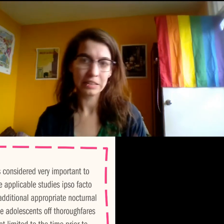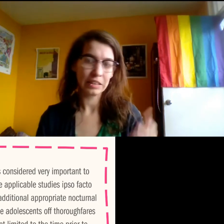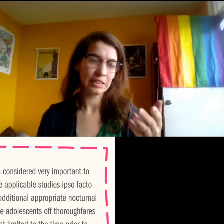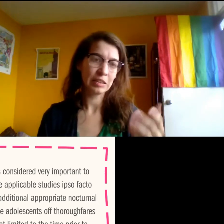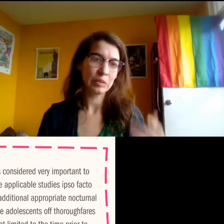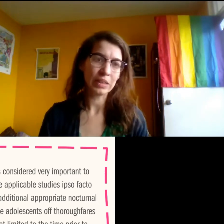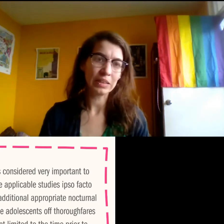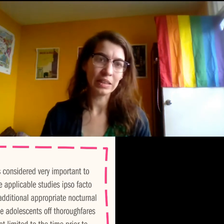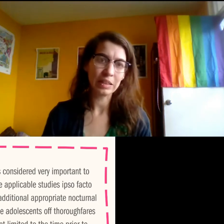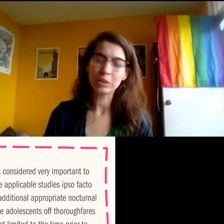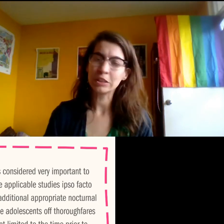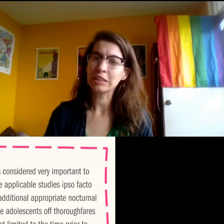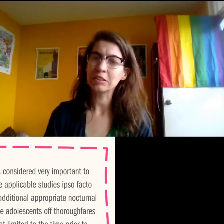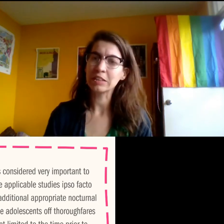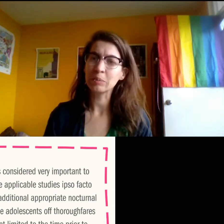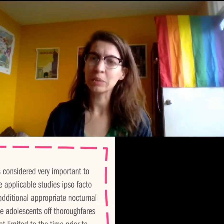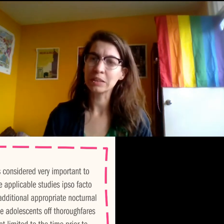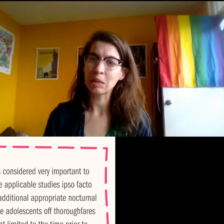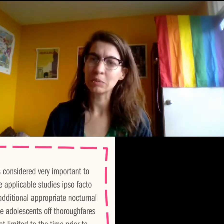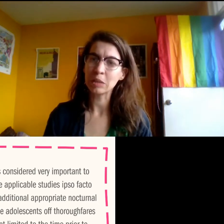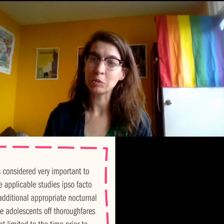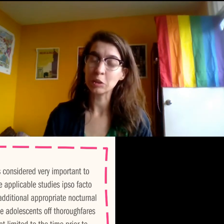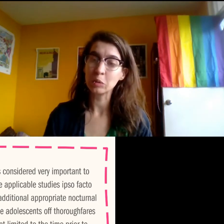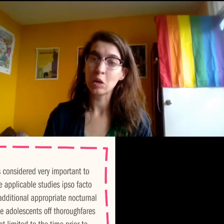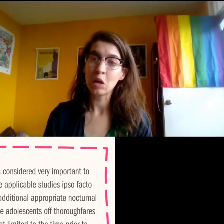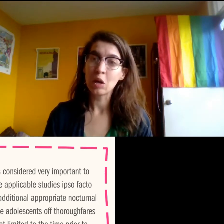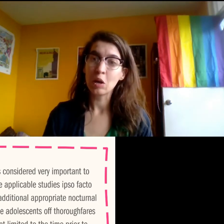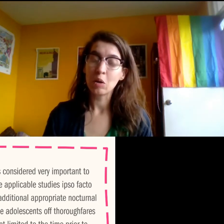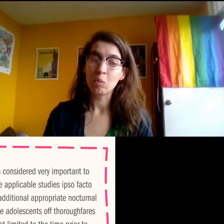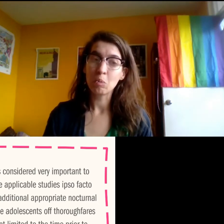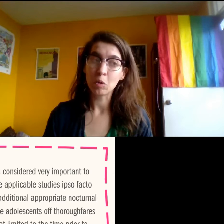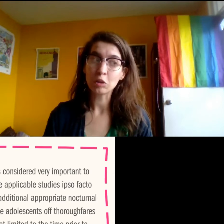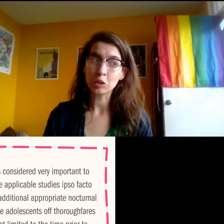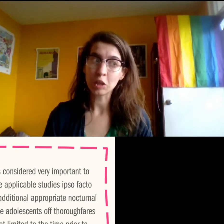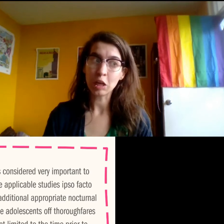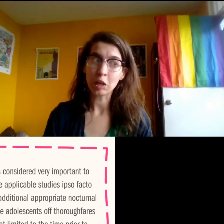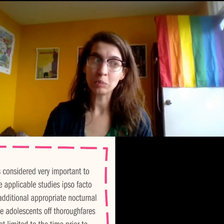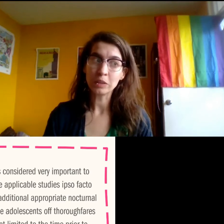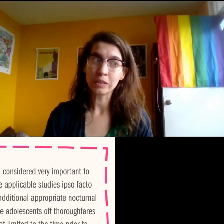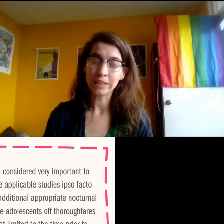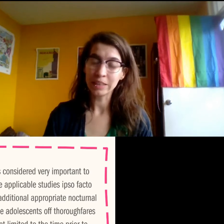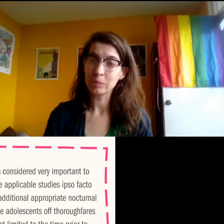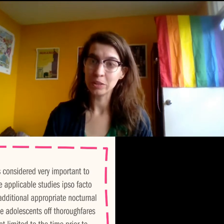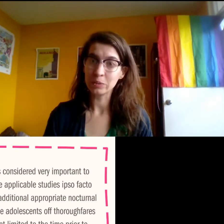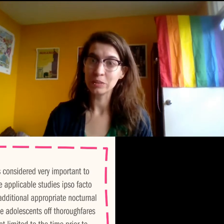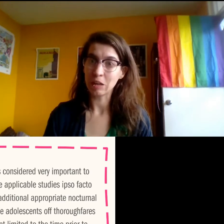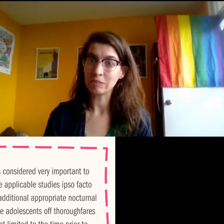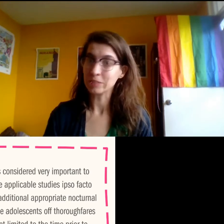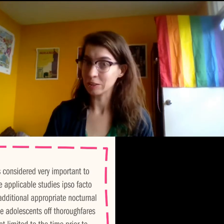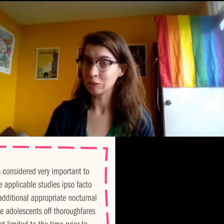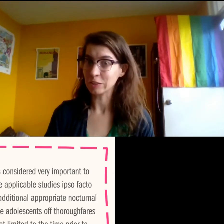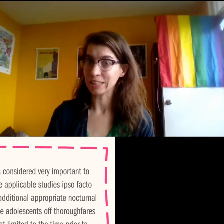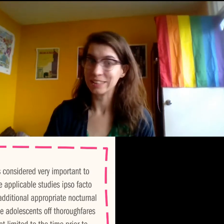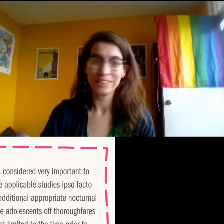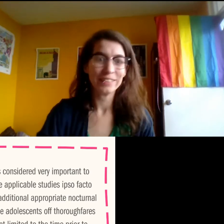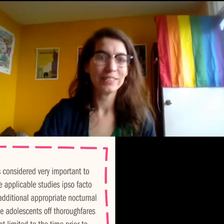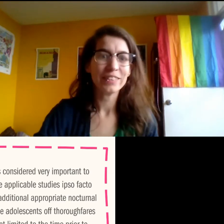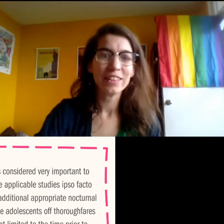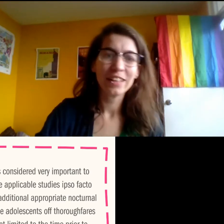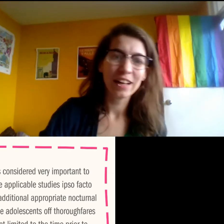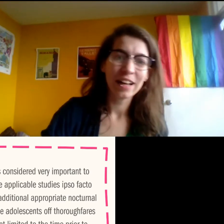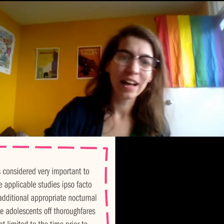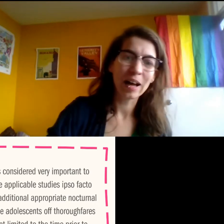And this one in particular can be summed up to more jobs keep youths off of the street.